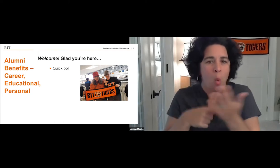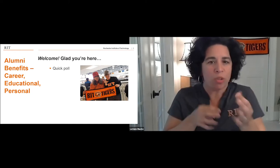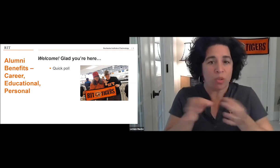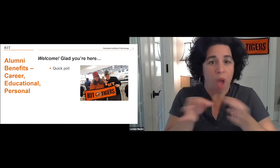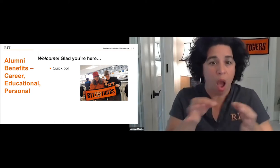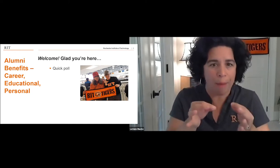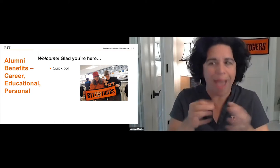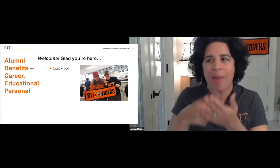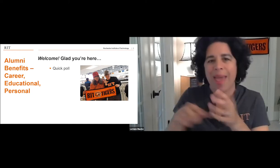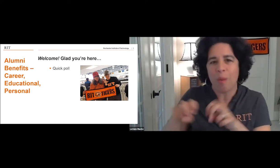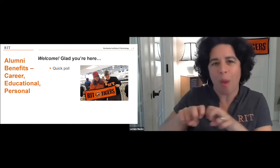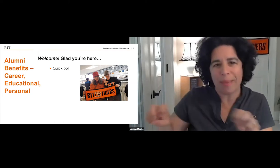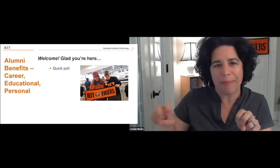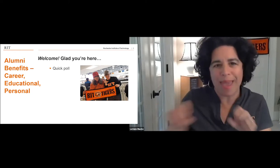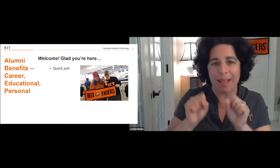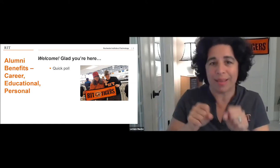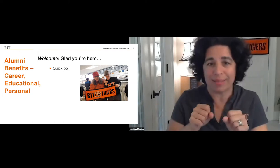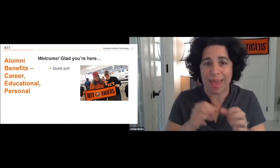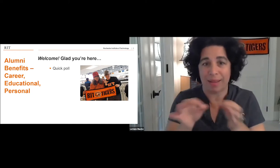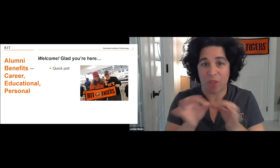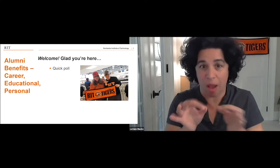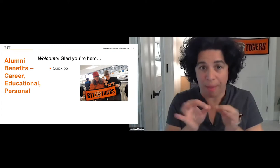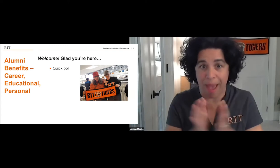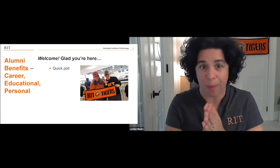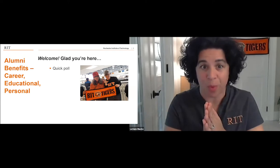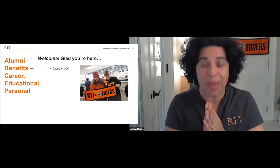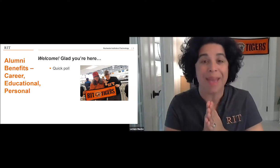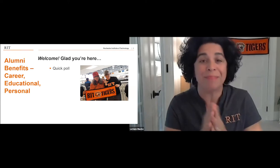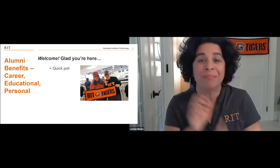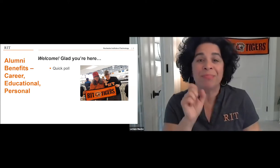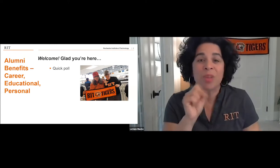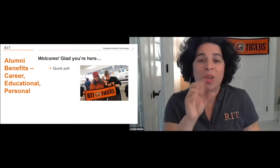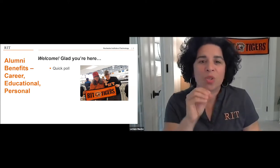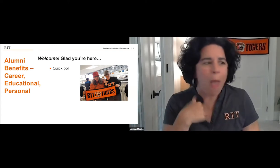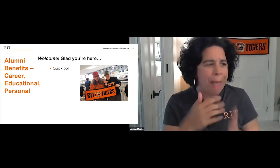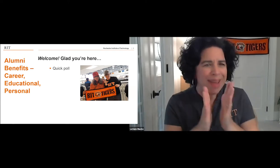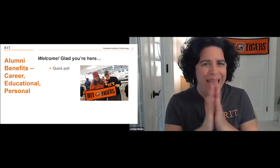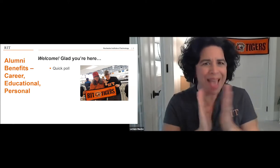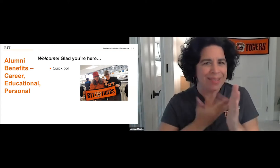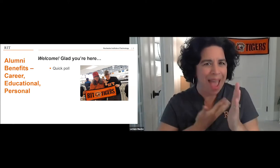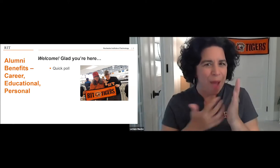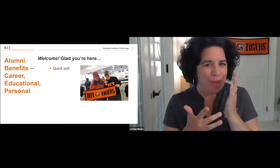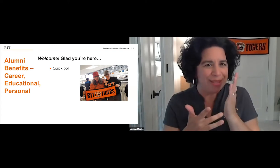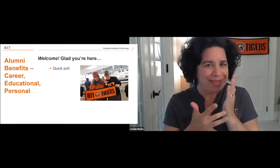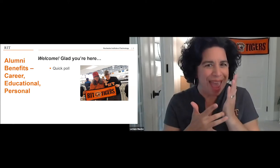don't know, which will help me know what to talk about, and it will also let the panelists know what they should be talking about.